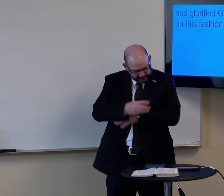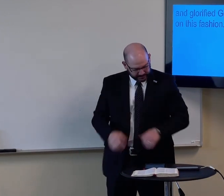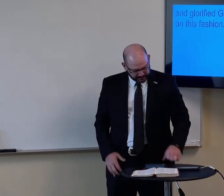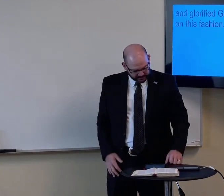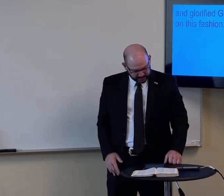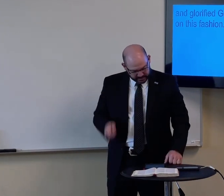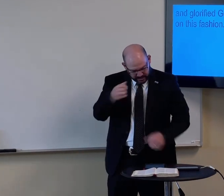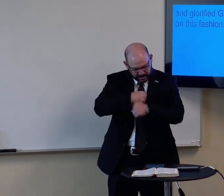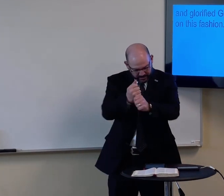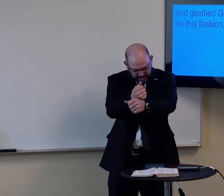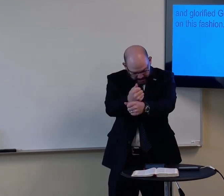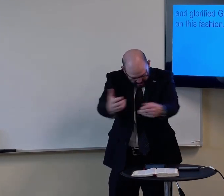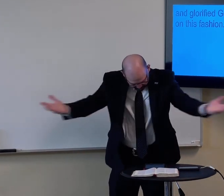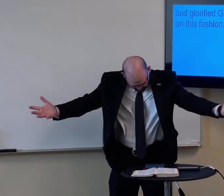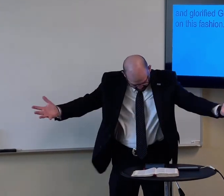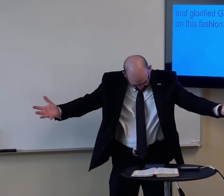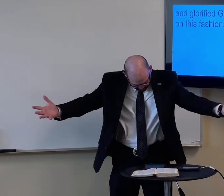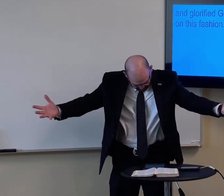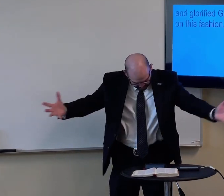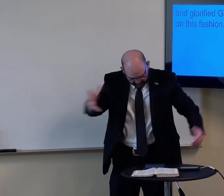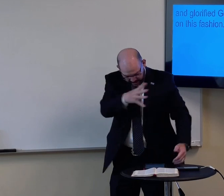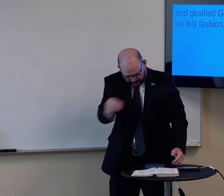In six days. He made everything.